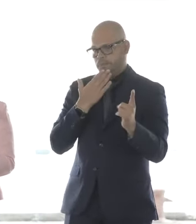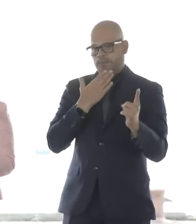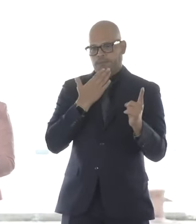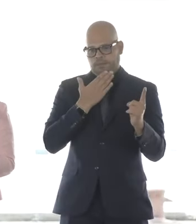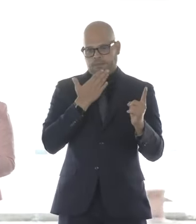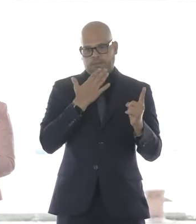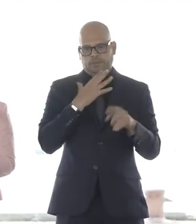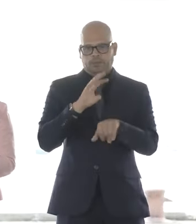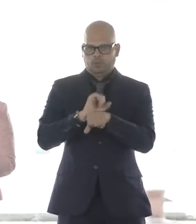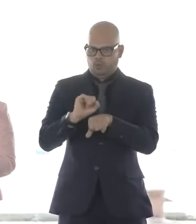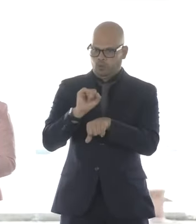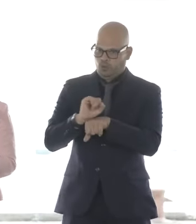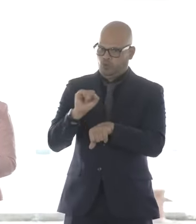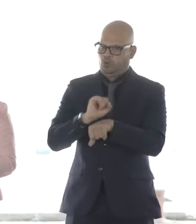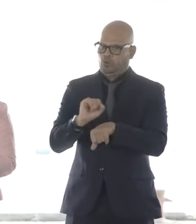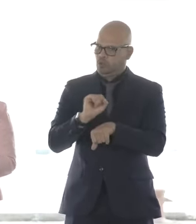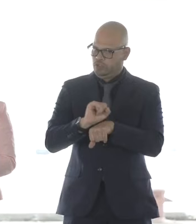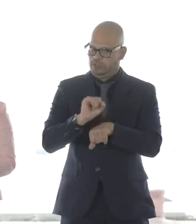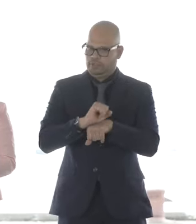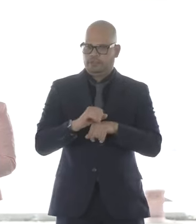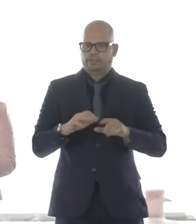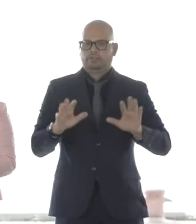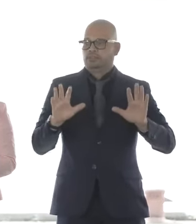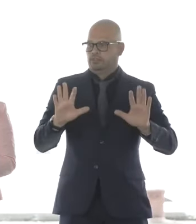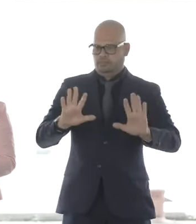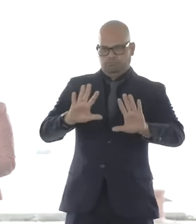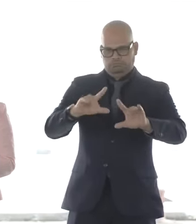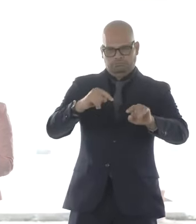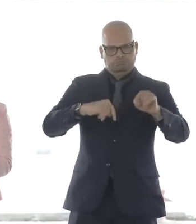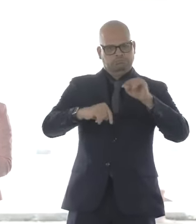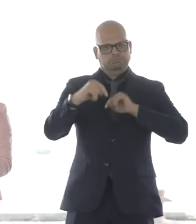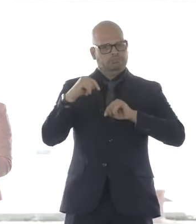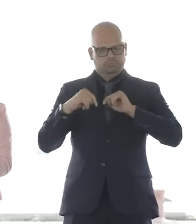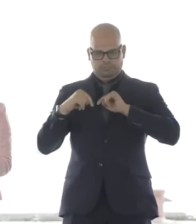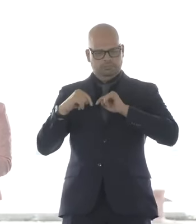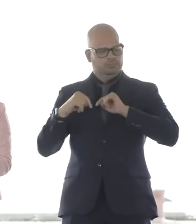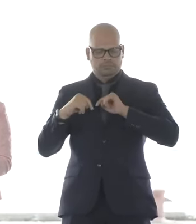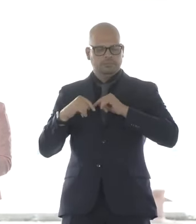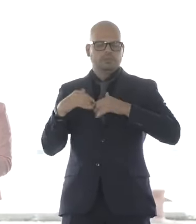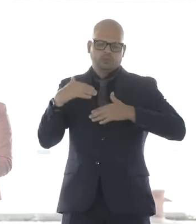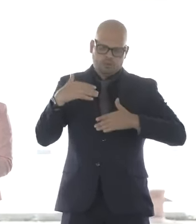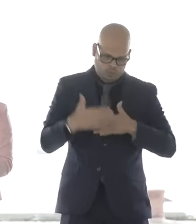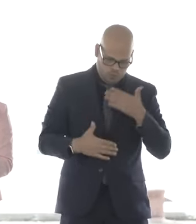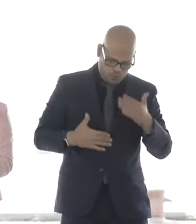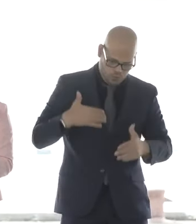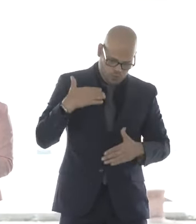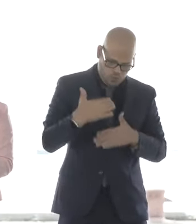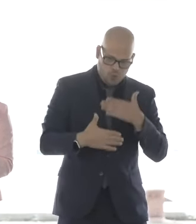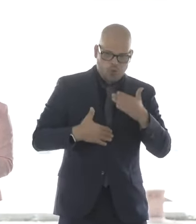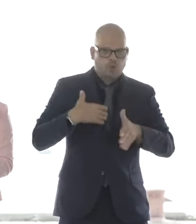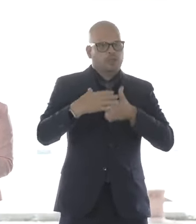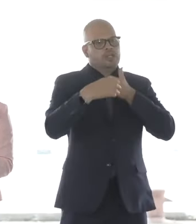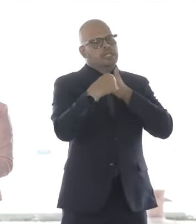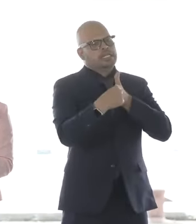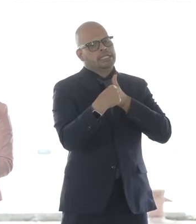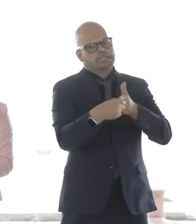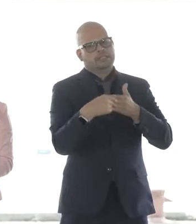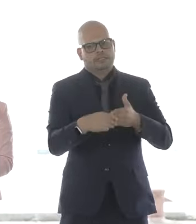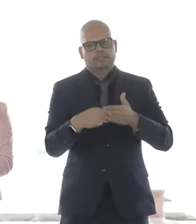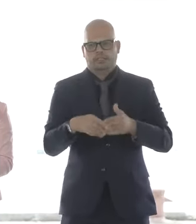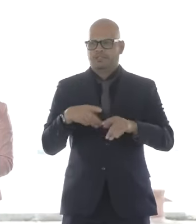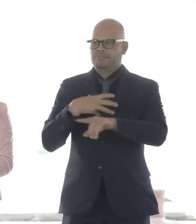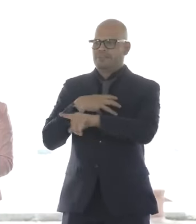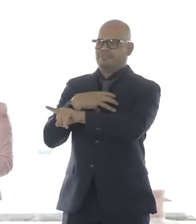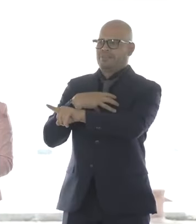But make no mistake about it. We are not going backward. We are going forward, and Massachusetts is going to lead. Hopefully, we're going to secure our economic development